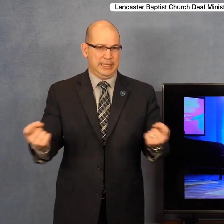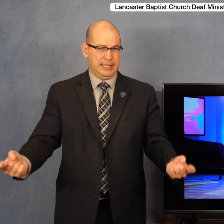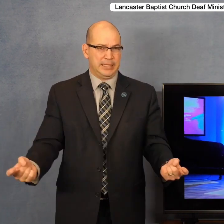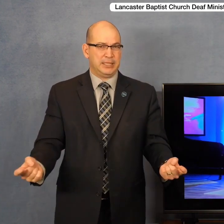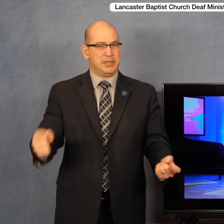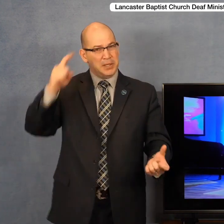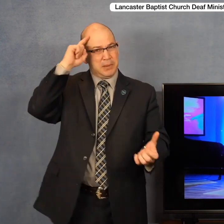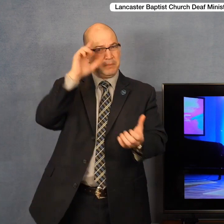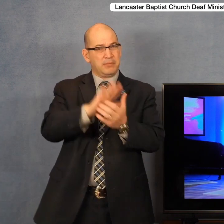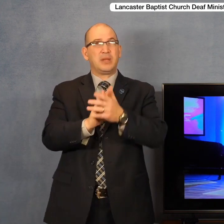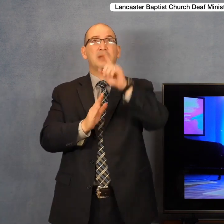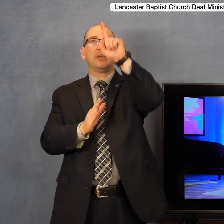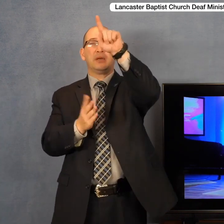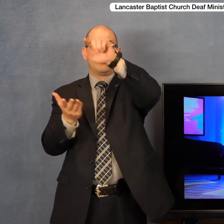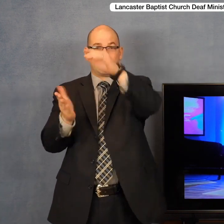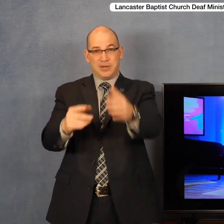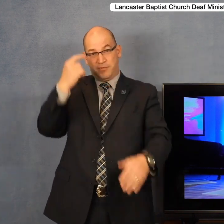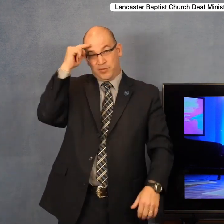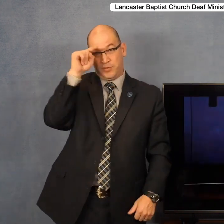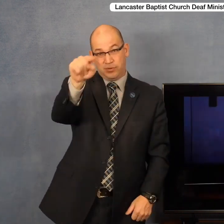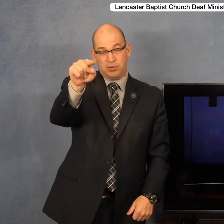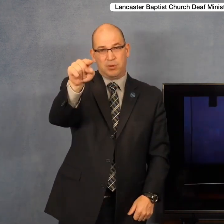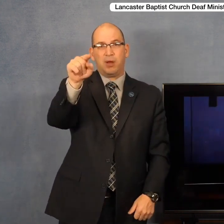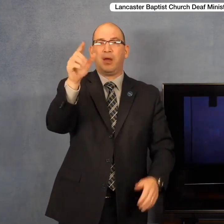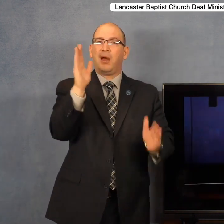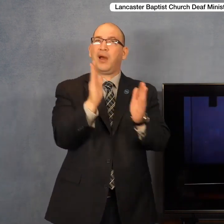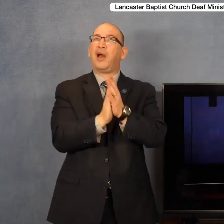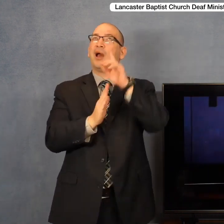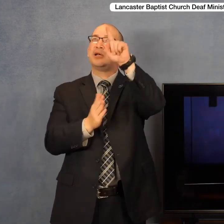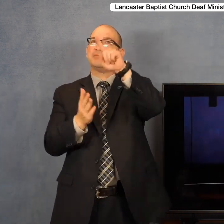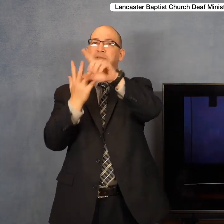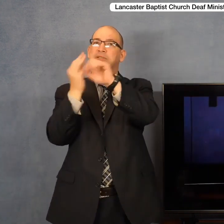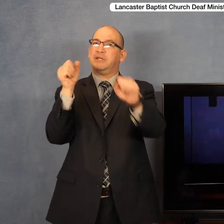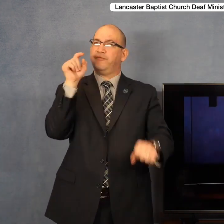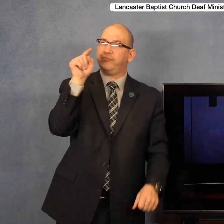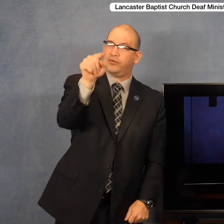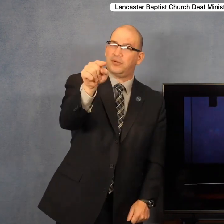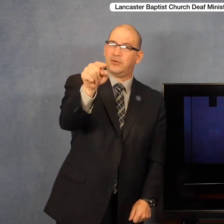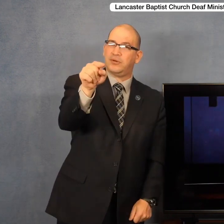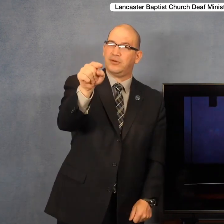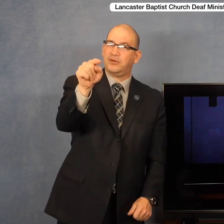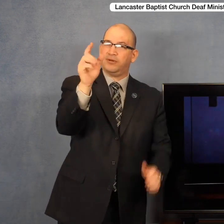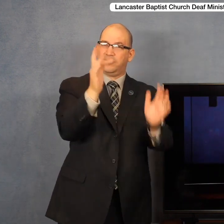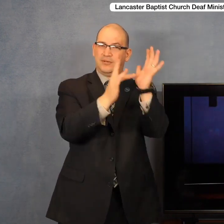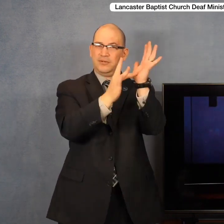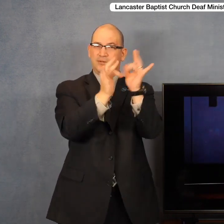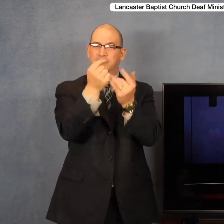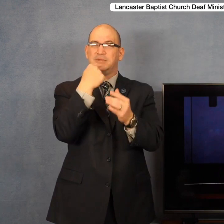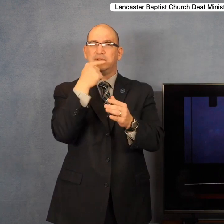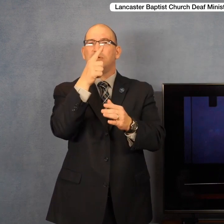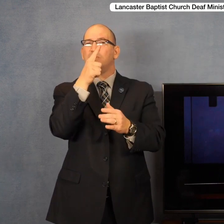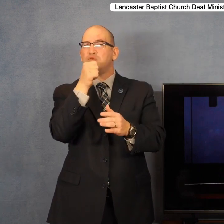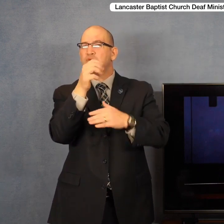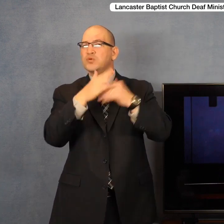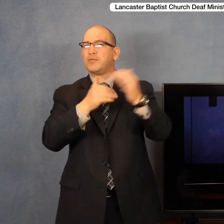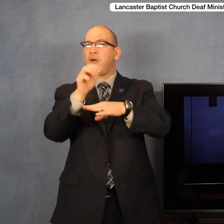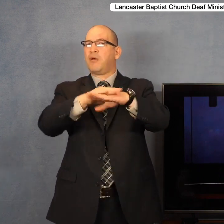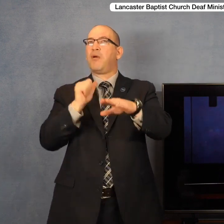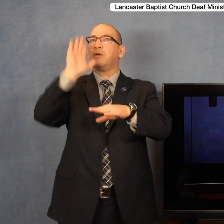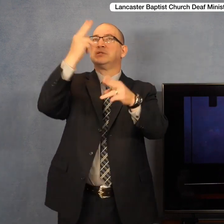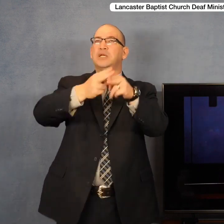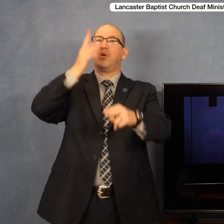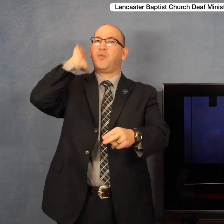that you believe that he died for your sin, and ask him to be your Savior. The Bible says, for whosoever shall call upon the name of the Lord